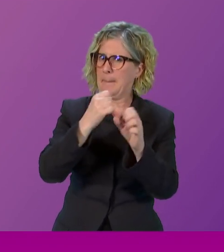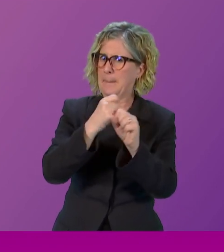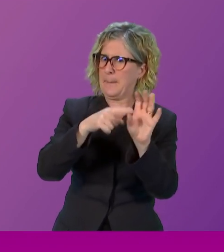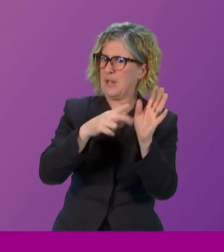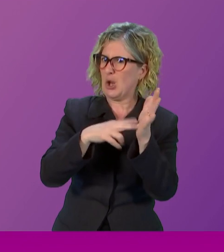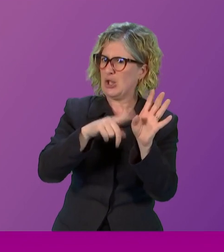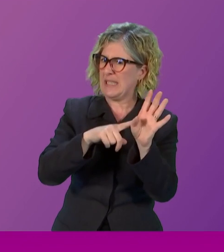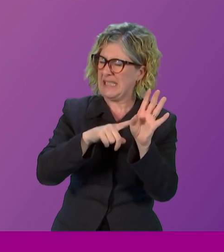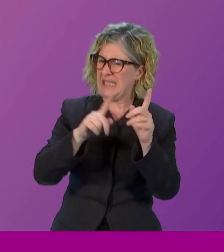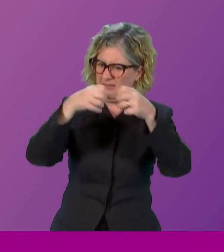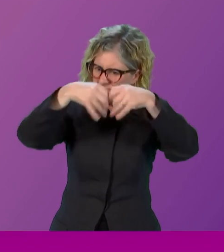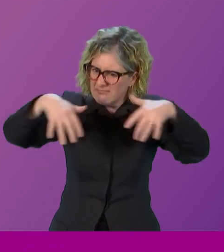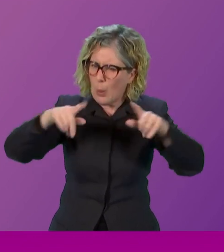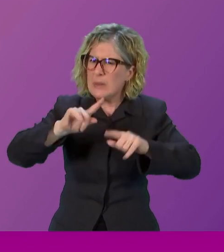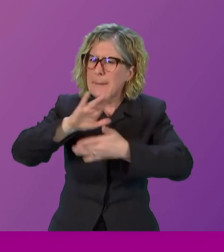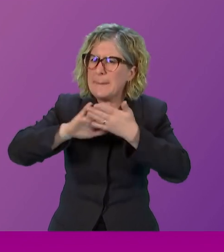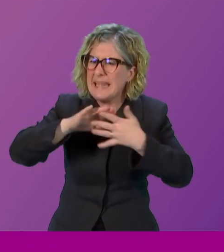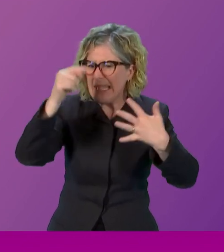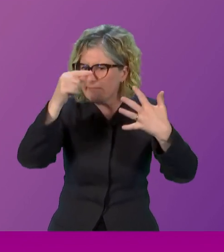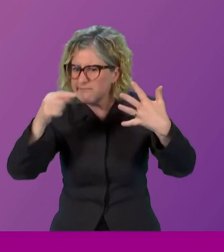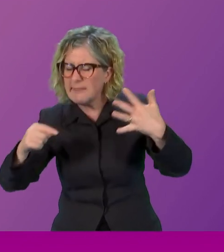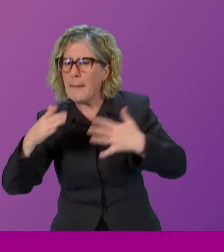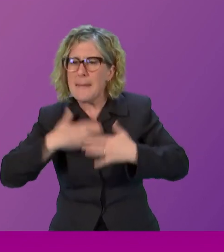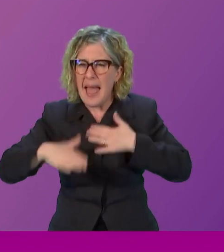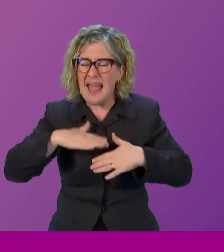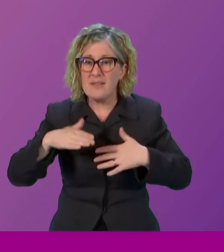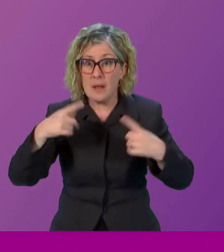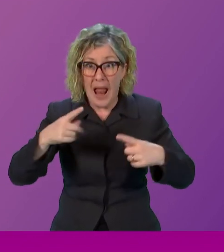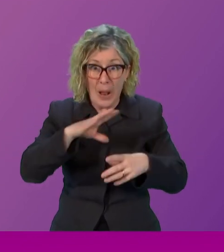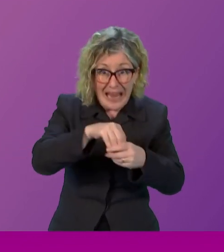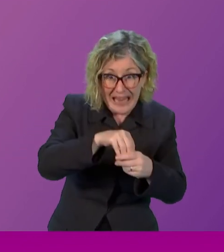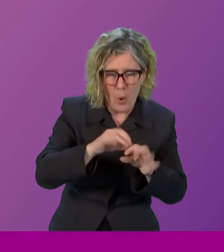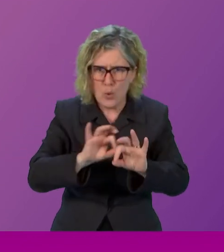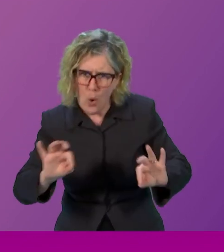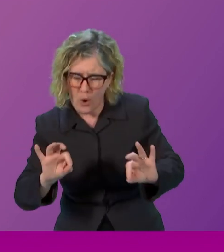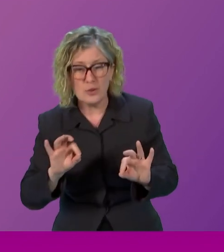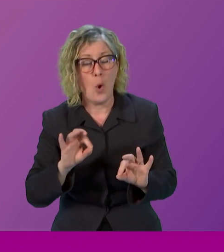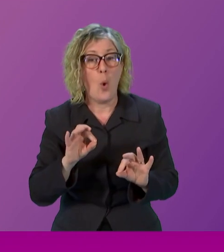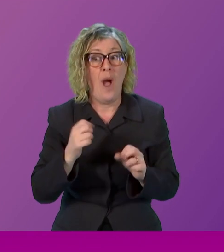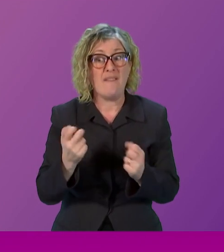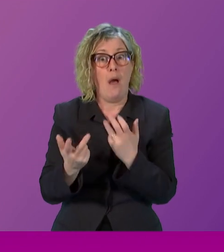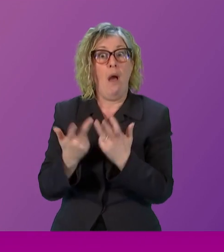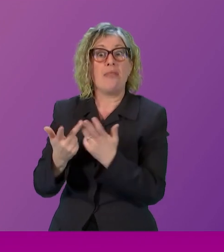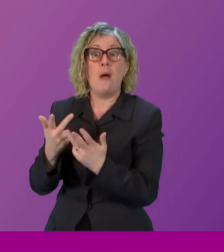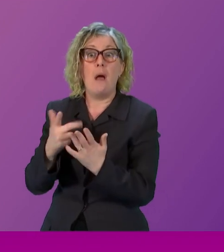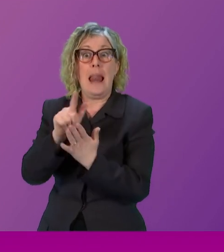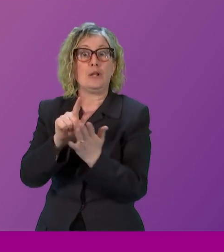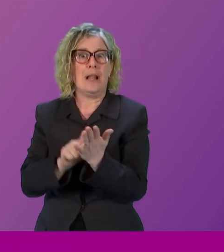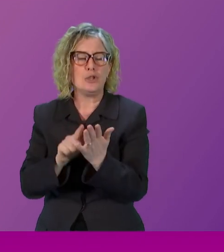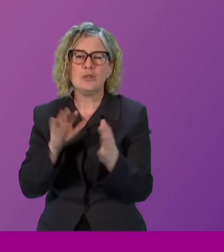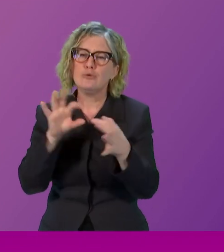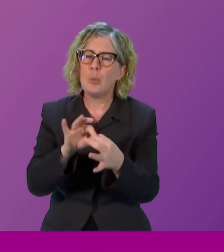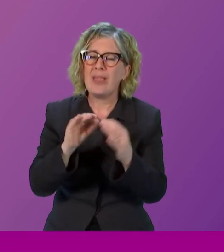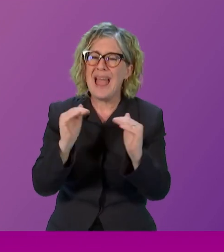that has often led to lots of debates when we've looked at other legislation around the Equalities Act and protected